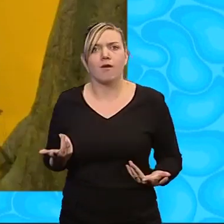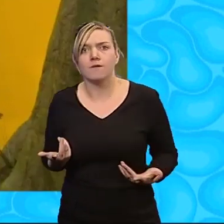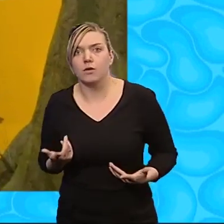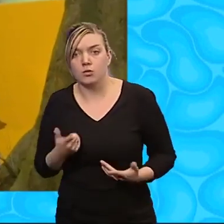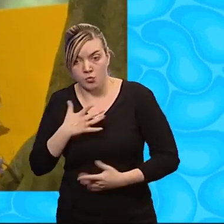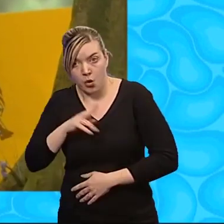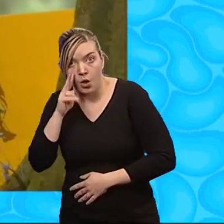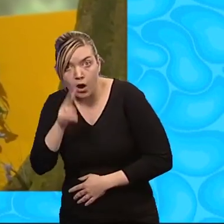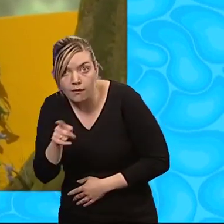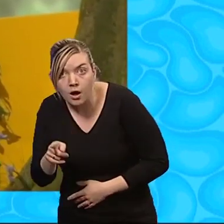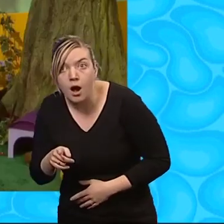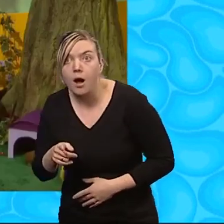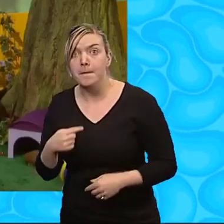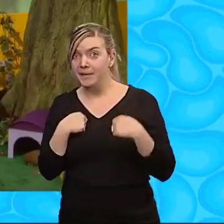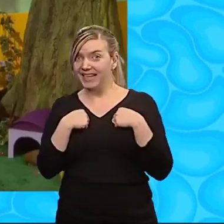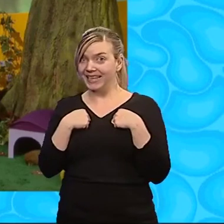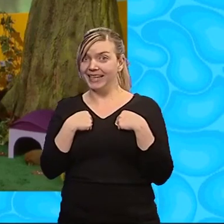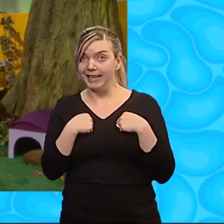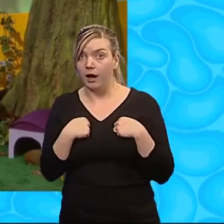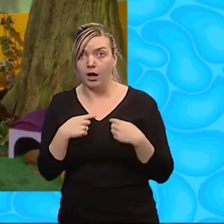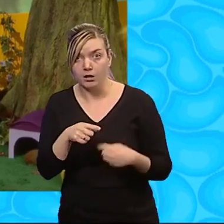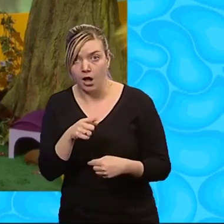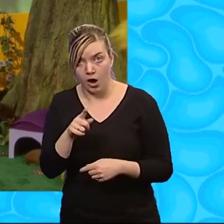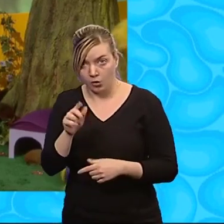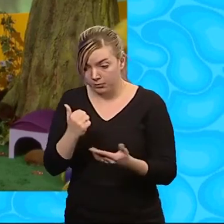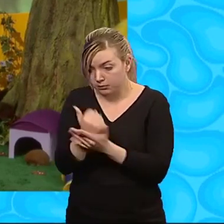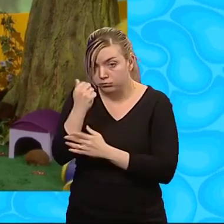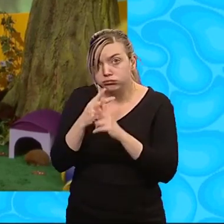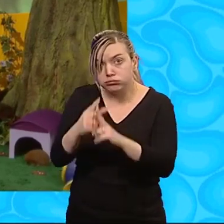Fizz? Me? Yes, I think you'd be really good at taking care of her.